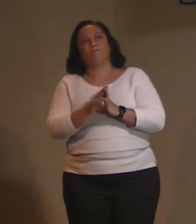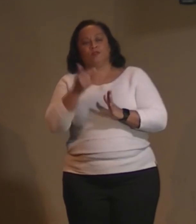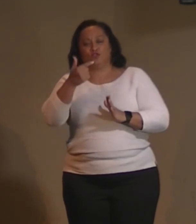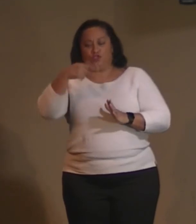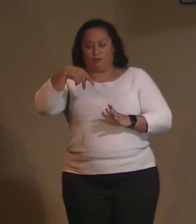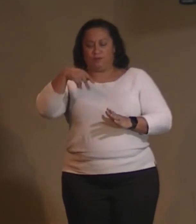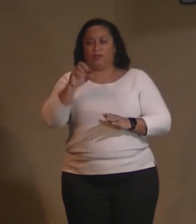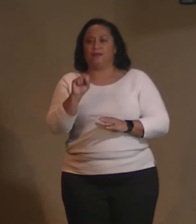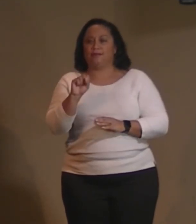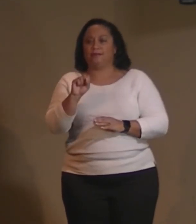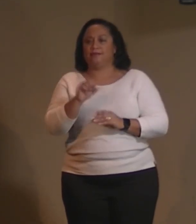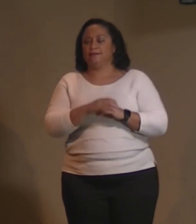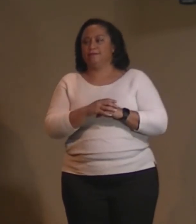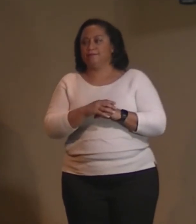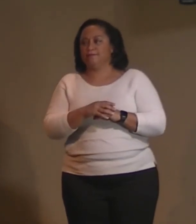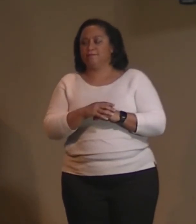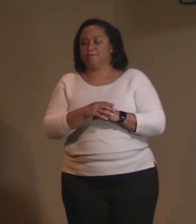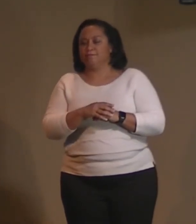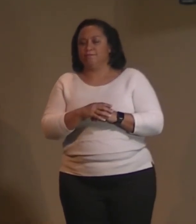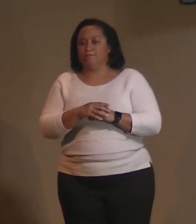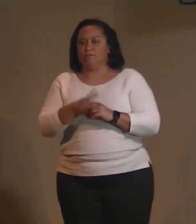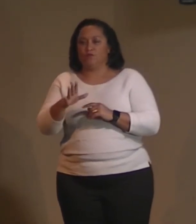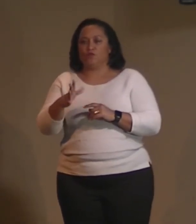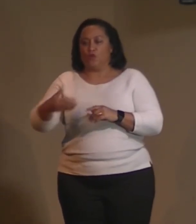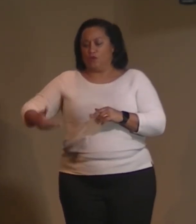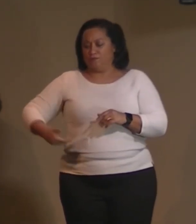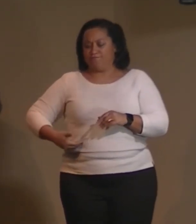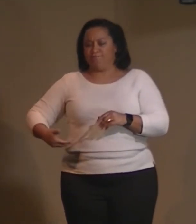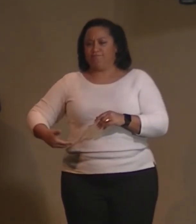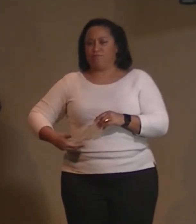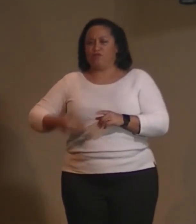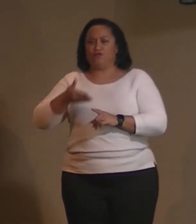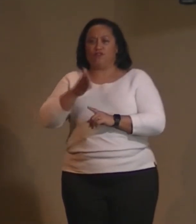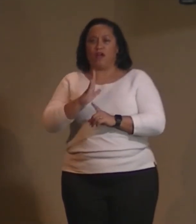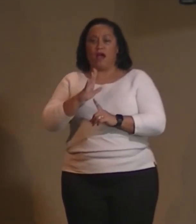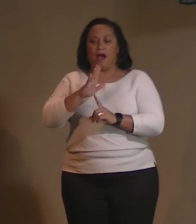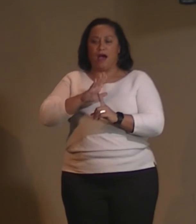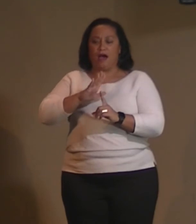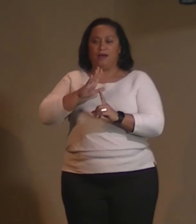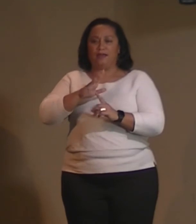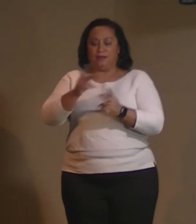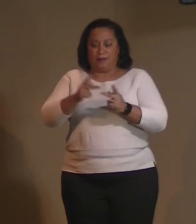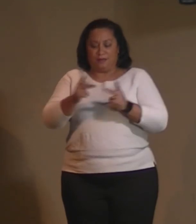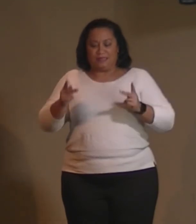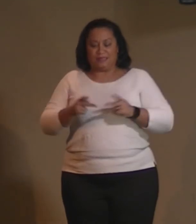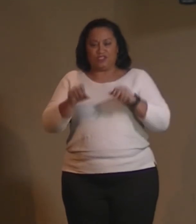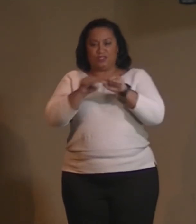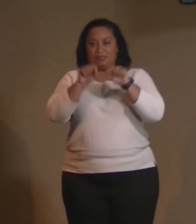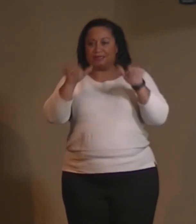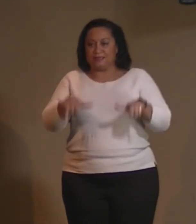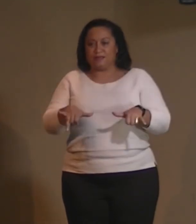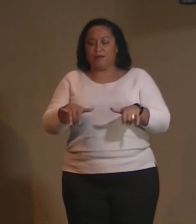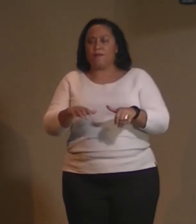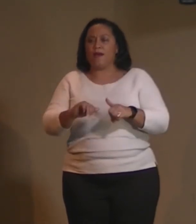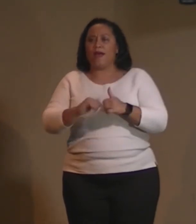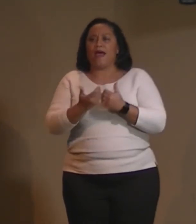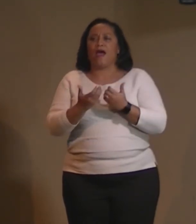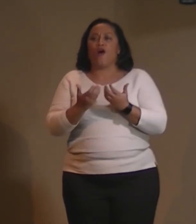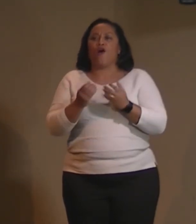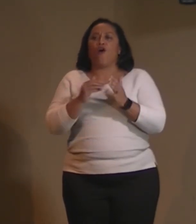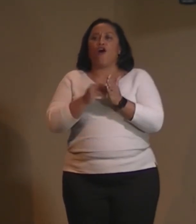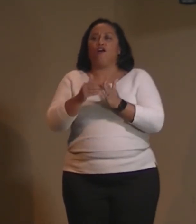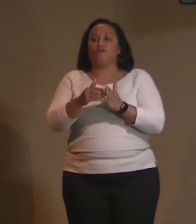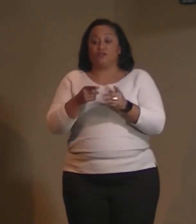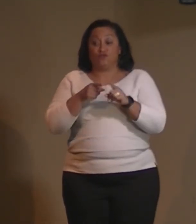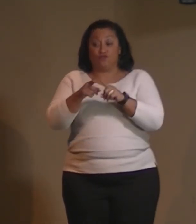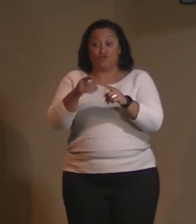GDS. Your internal God positioning system how often during the day do you let that recalculate and